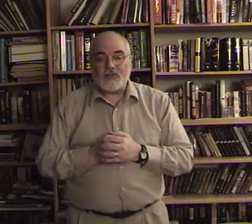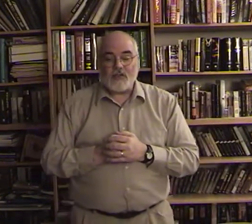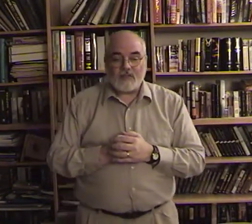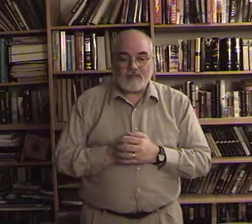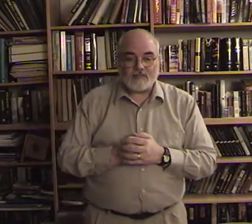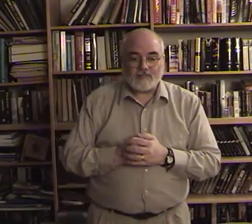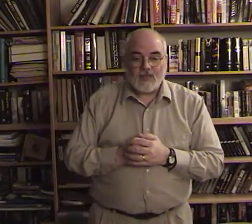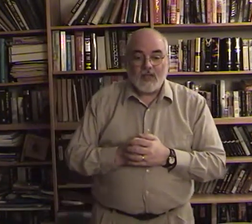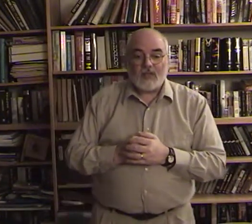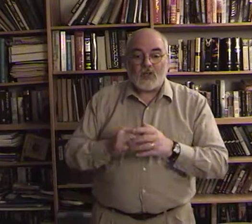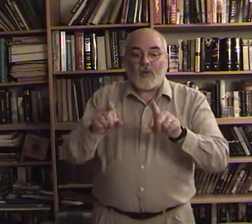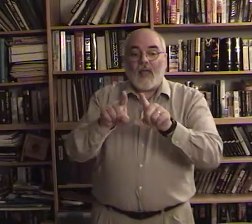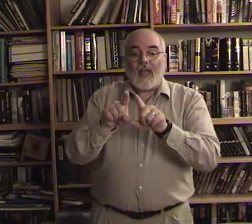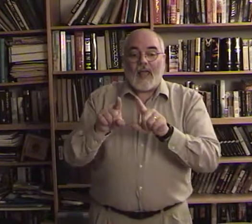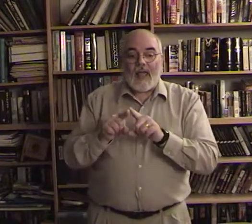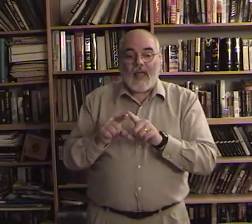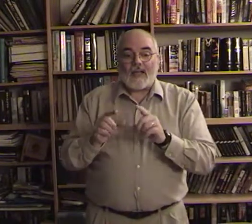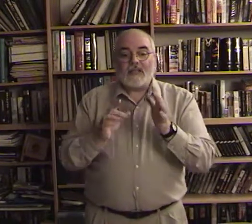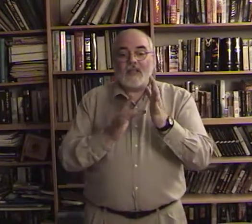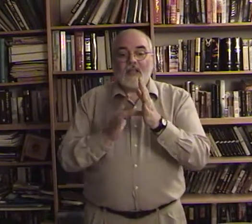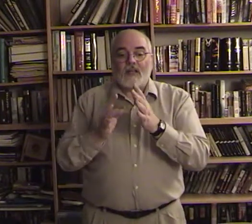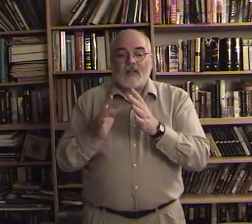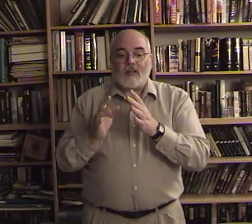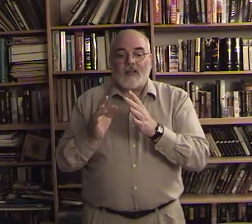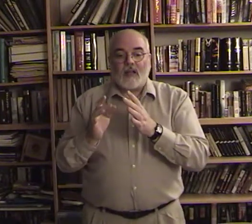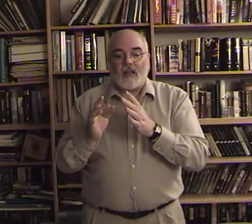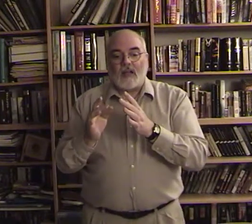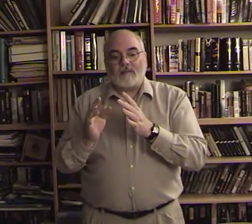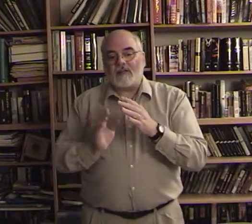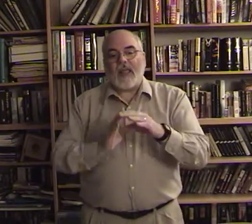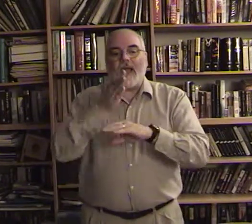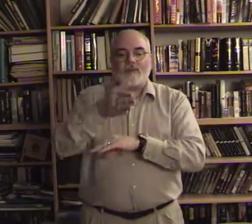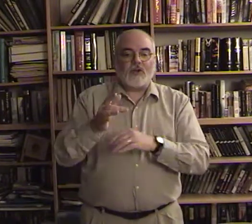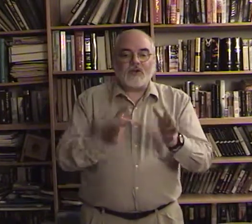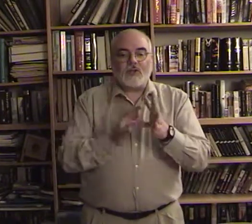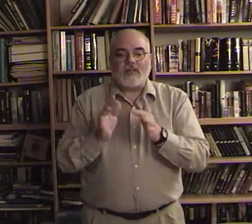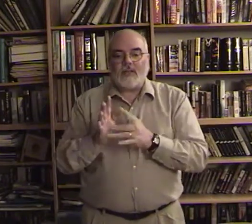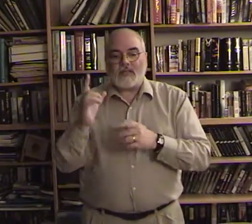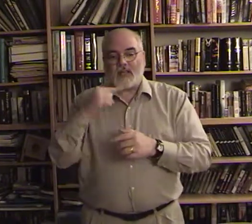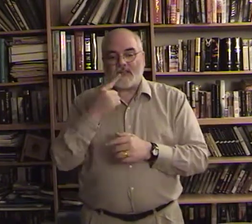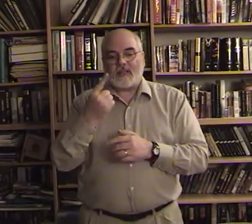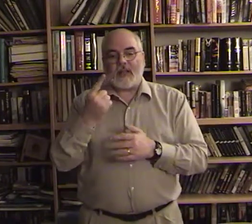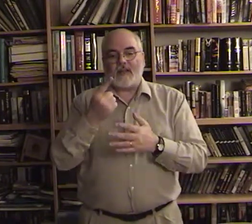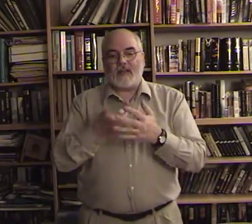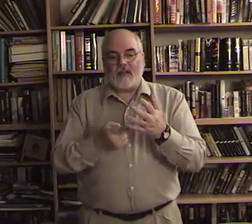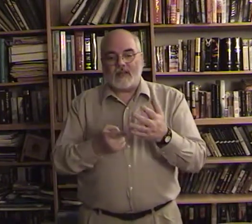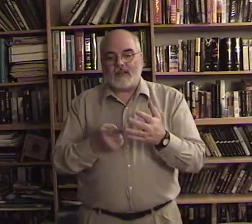jesus so as uh after jesus said this